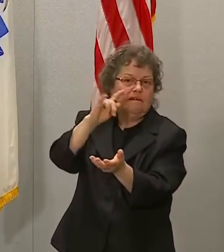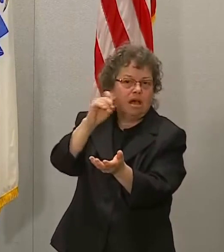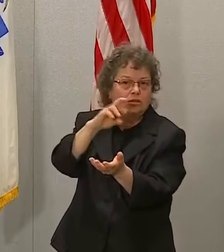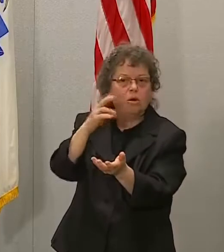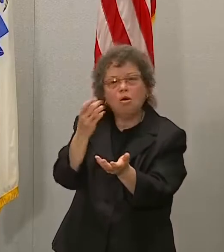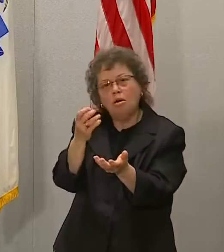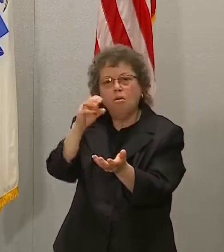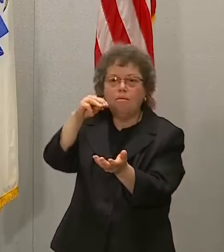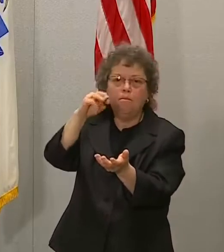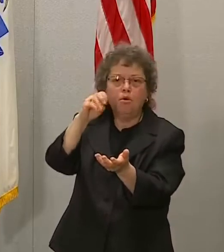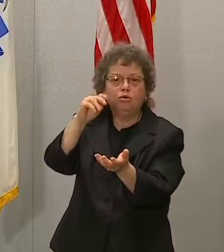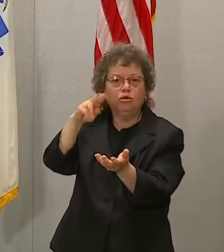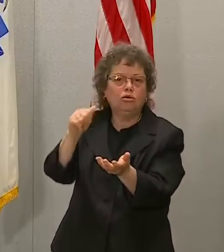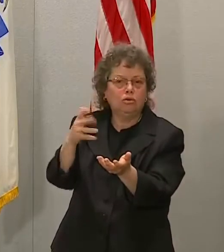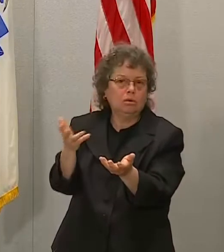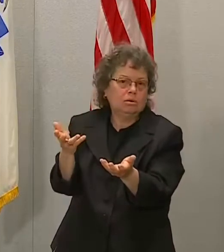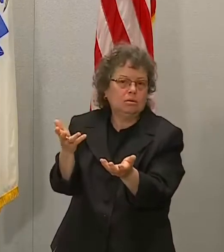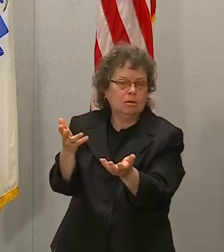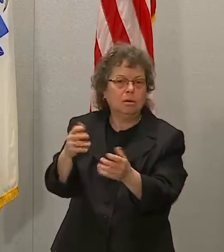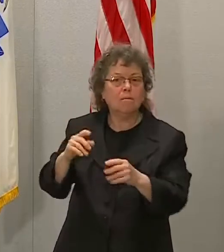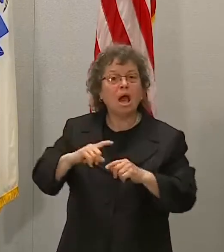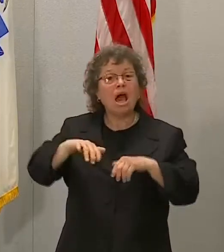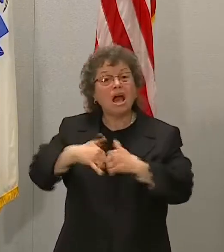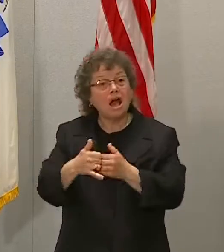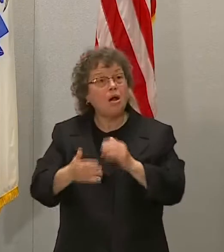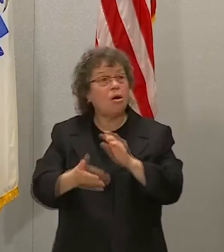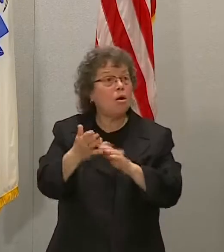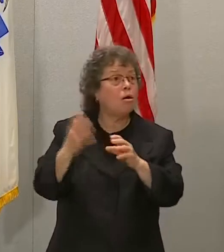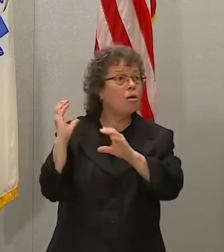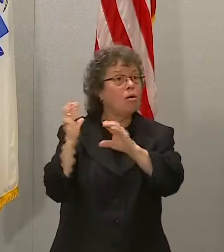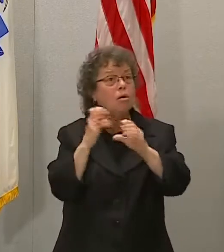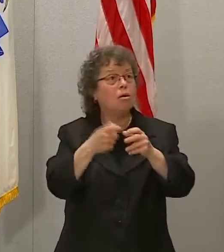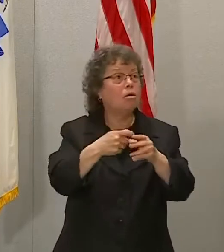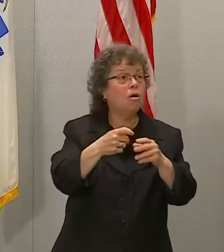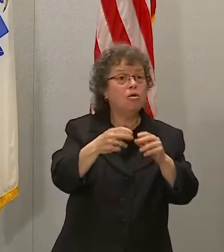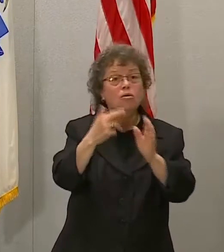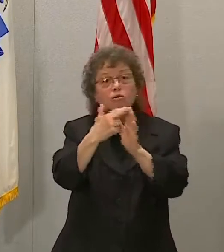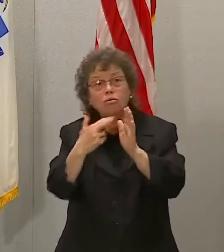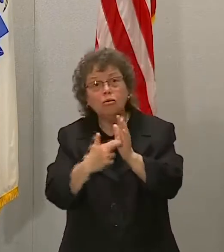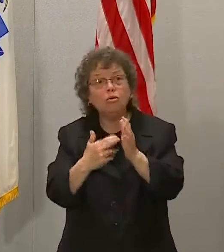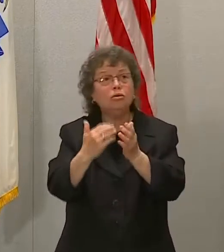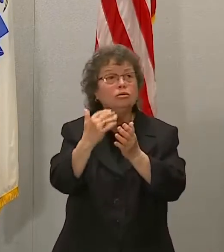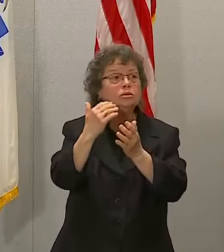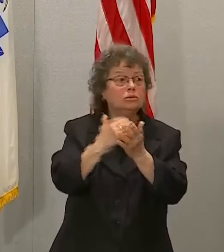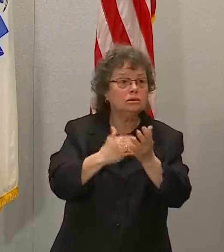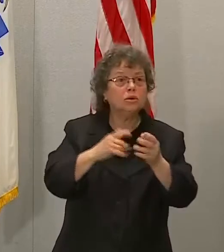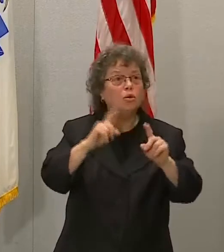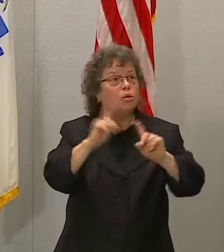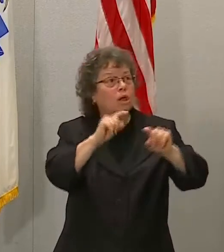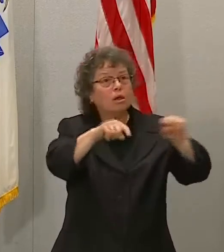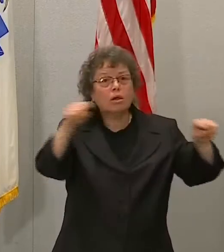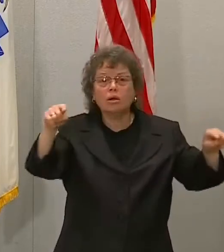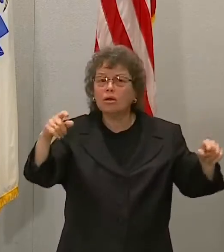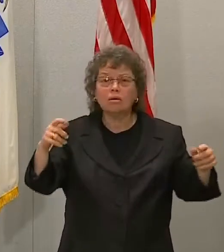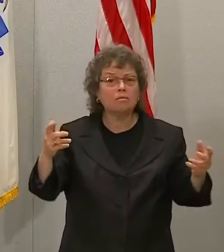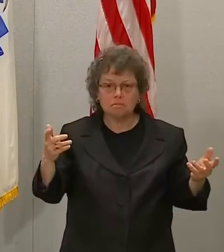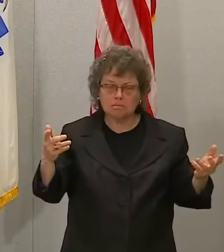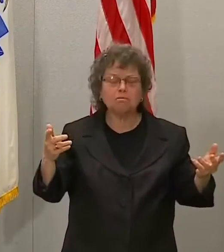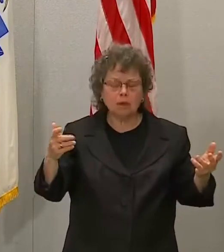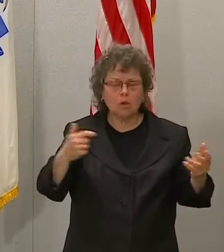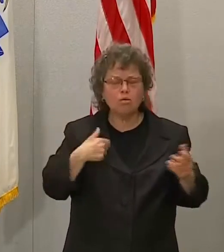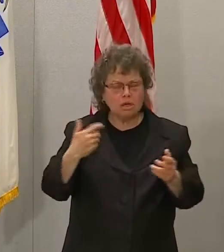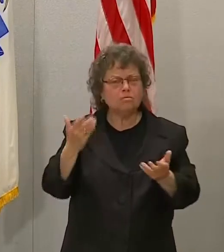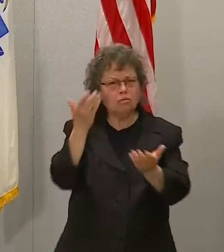logistics will be different, but we've demonstrated over the course of the past several months that we can work